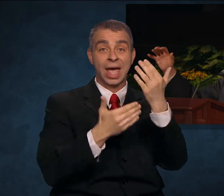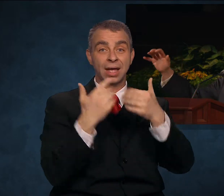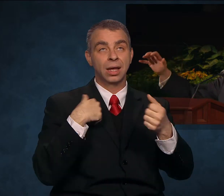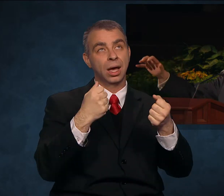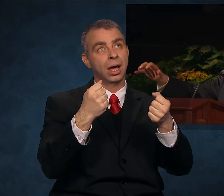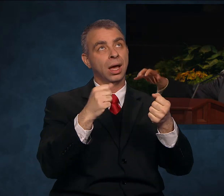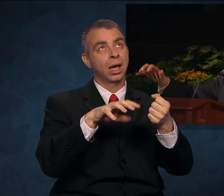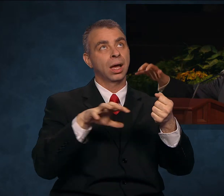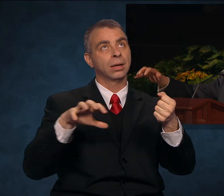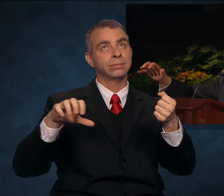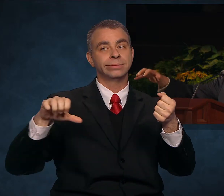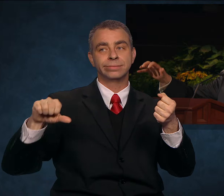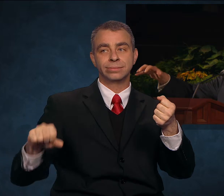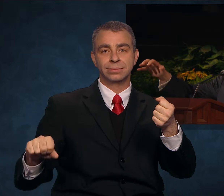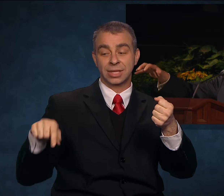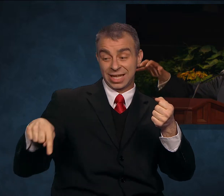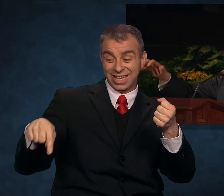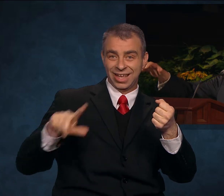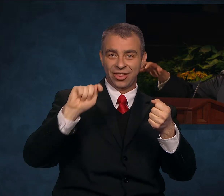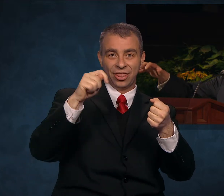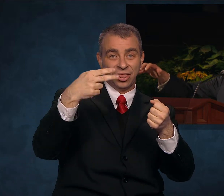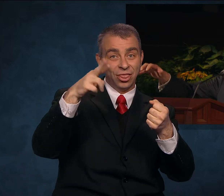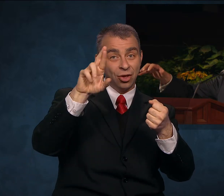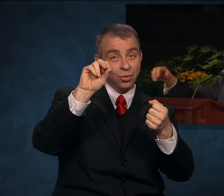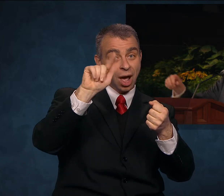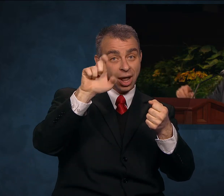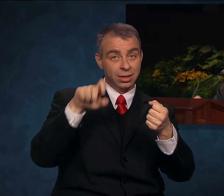hands on the four throttles of the 747.